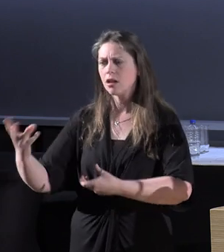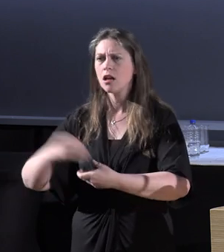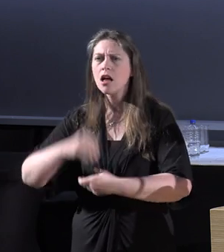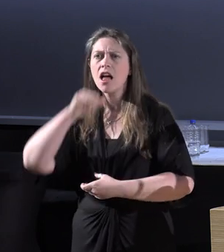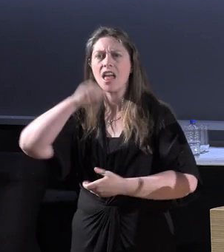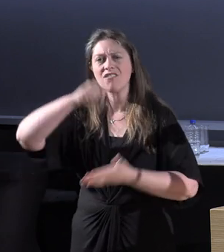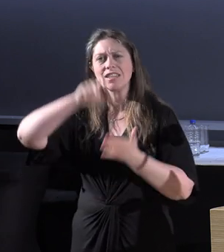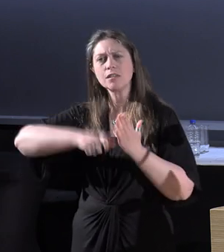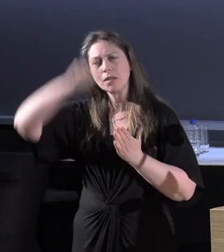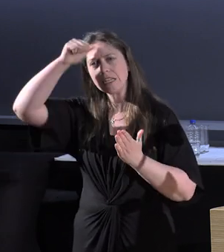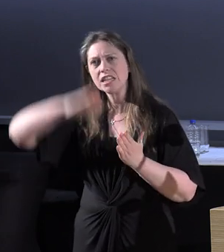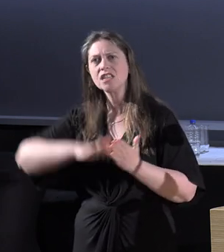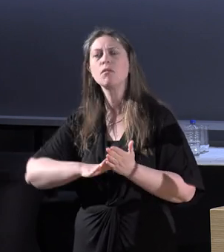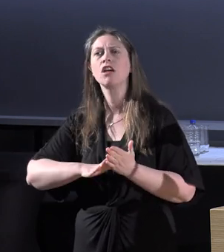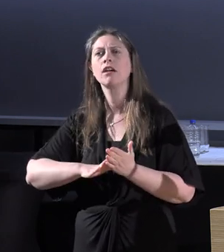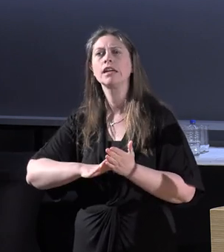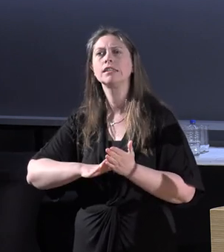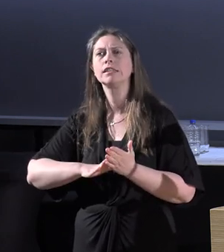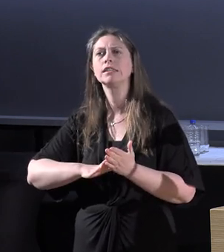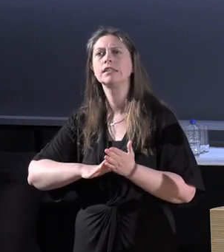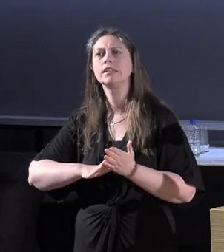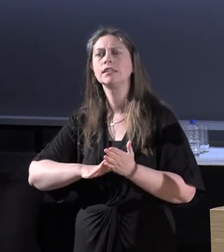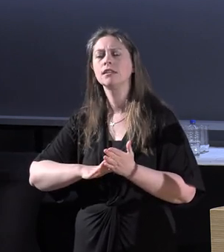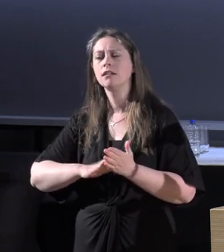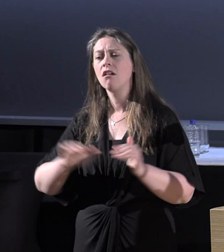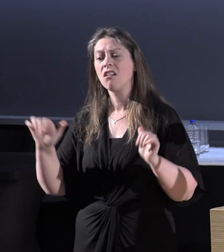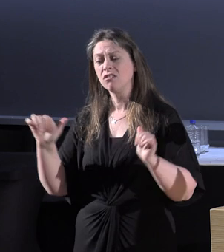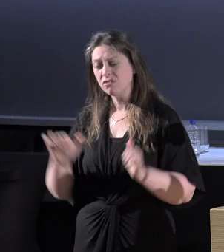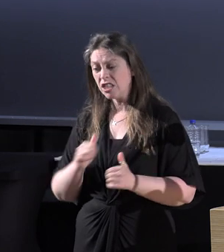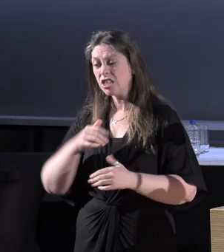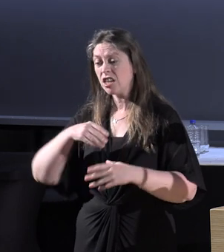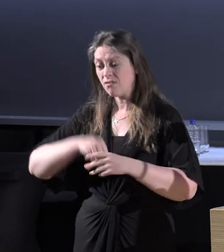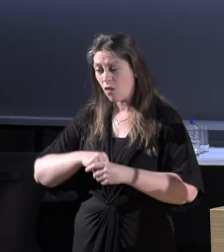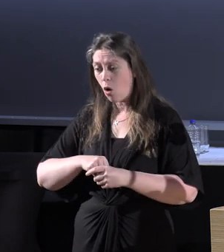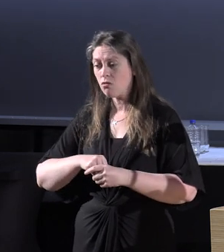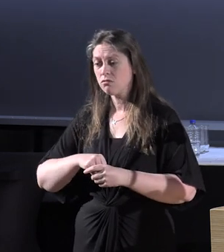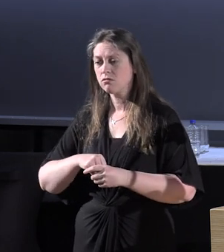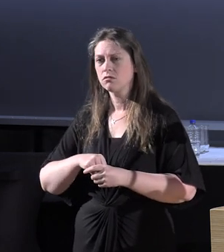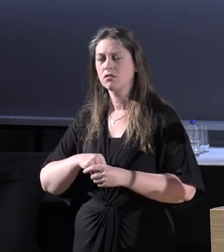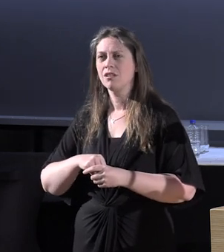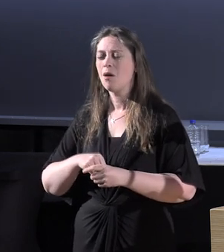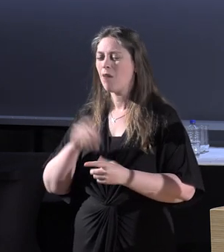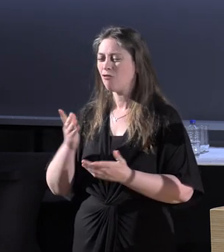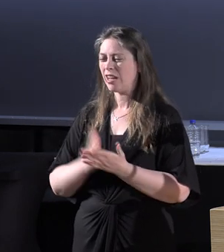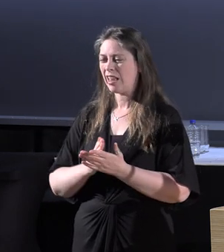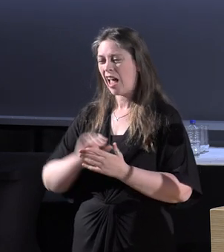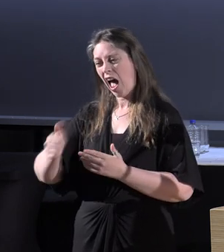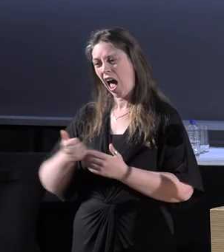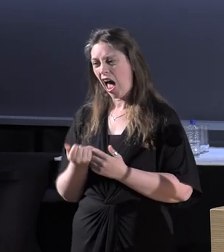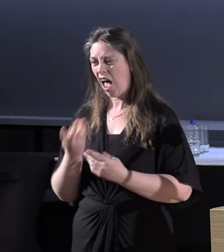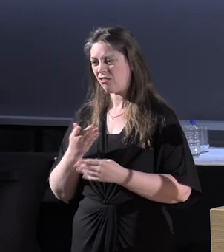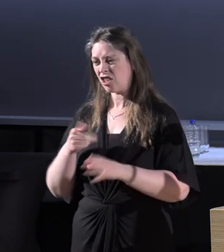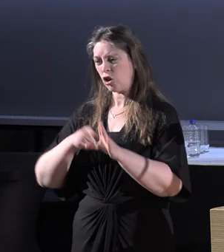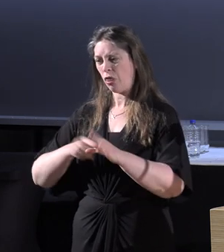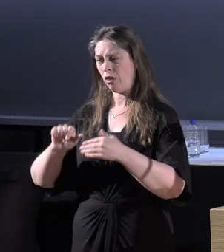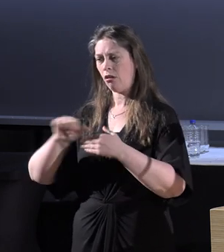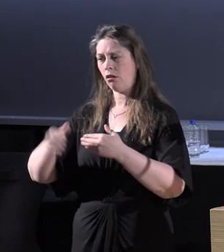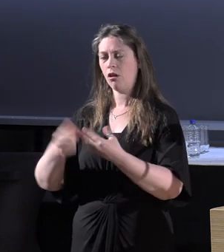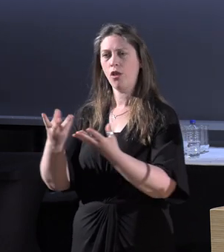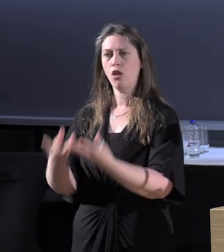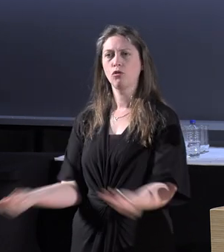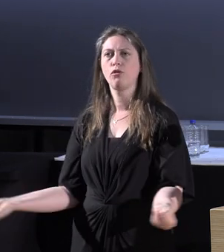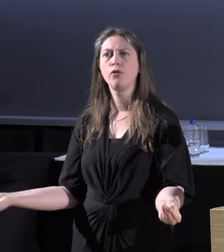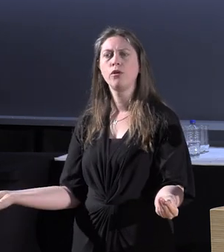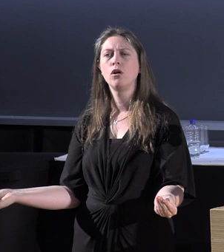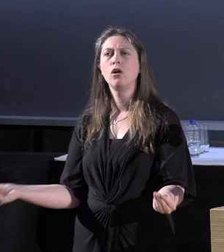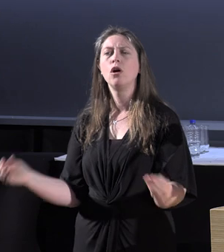disability in the context of what we're doing. And we're not seeing that. And so it really is